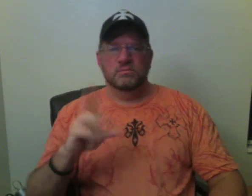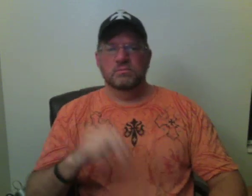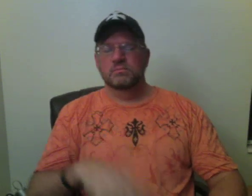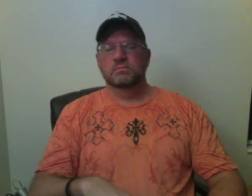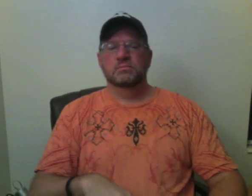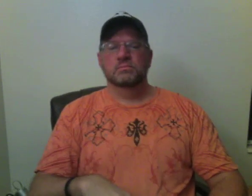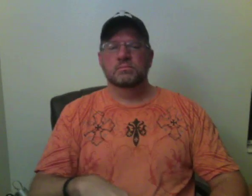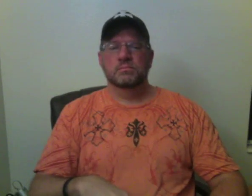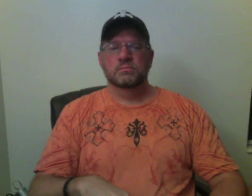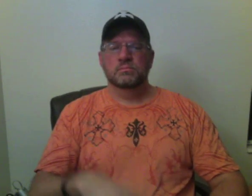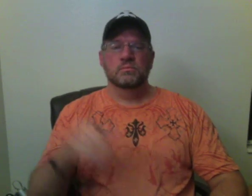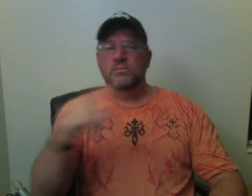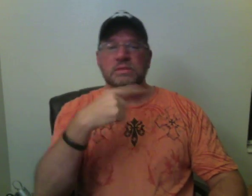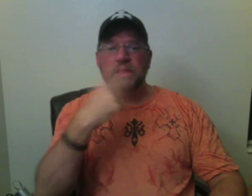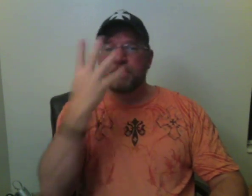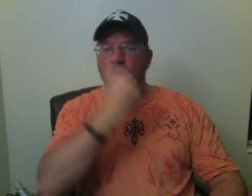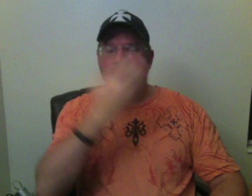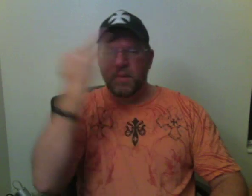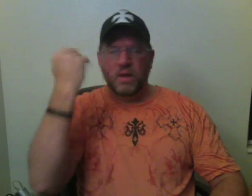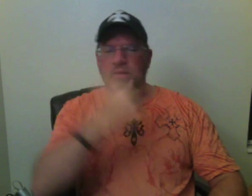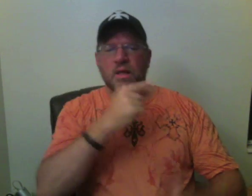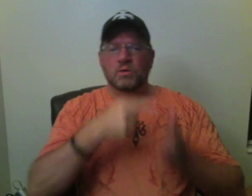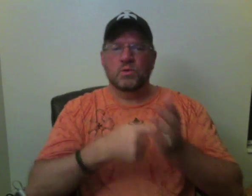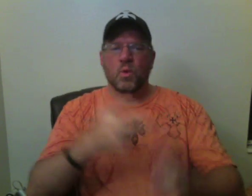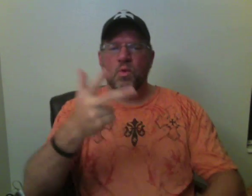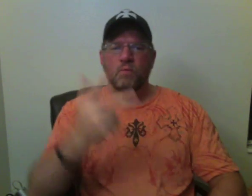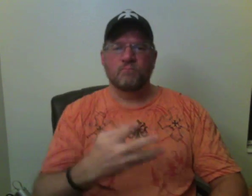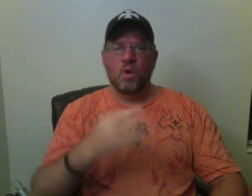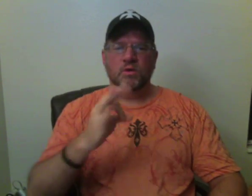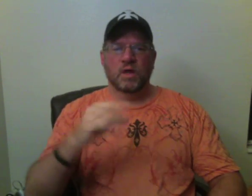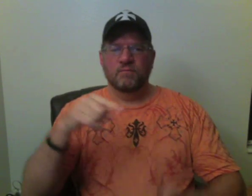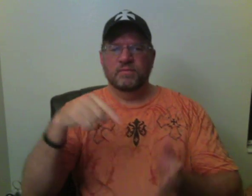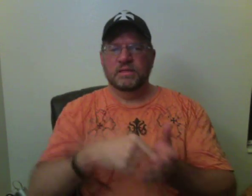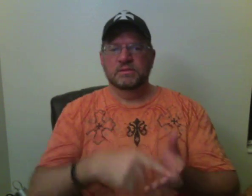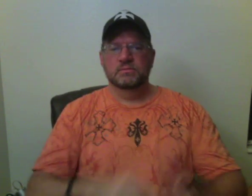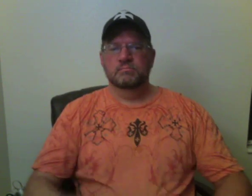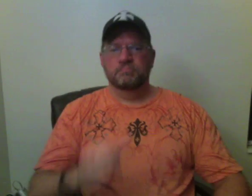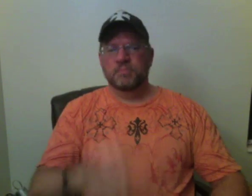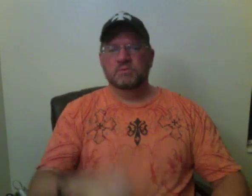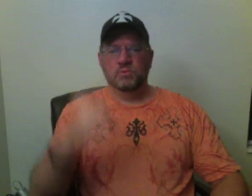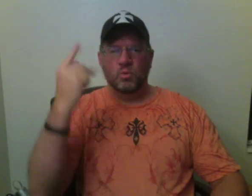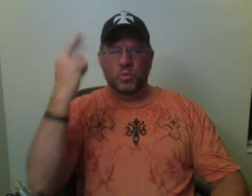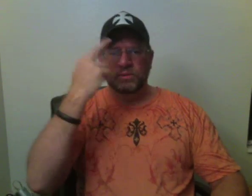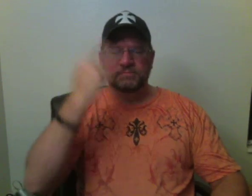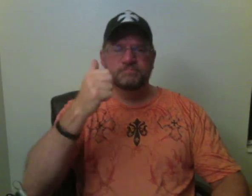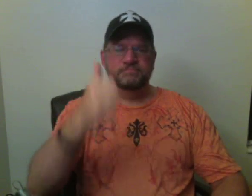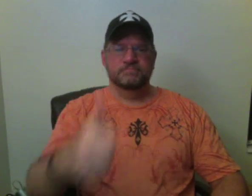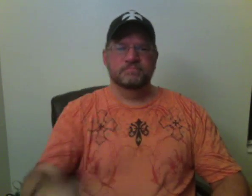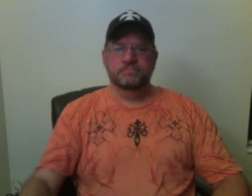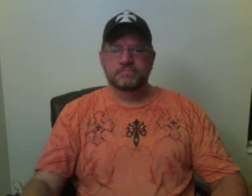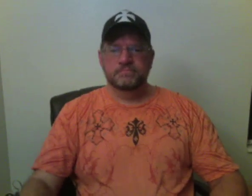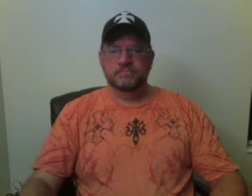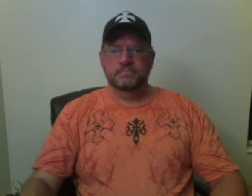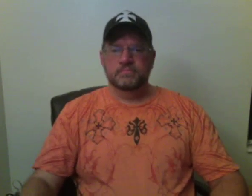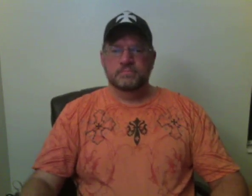a good reason. Thank you. Our palimony argument may not be sufficiently persuasive, okay? However, if we can show...